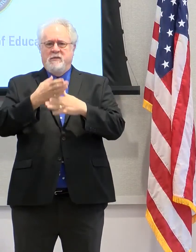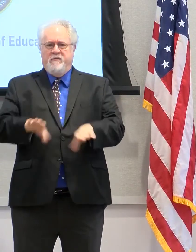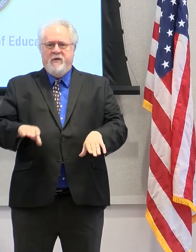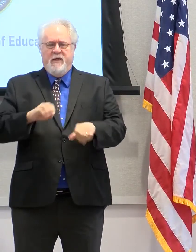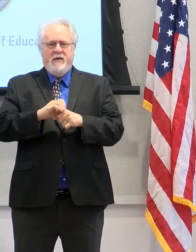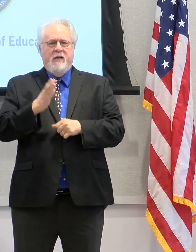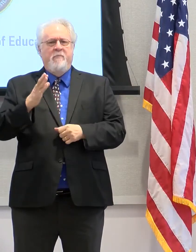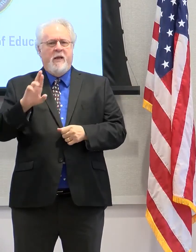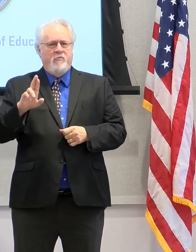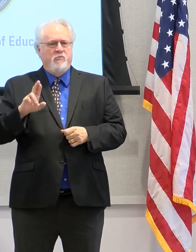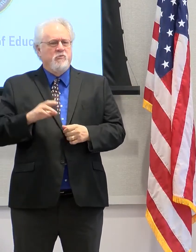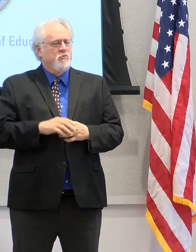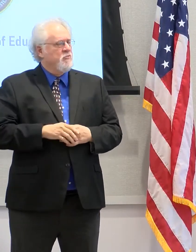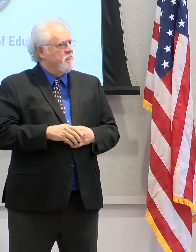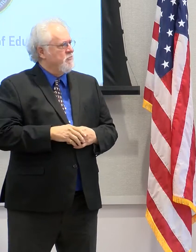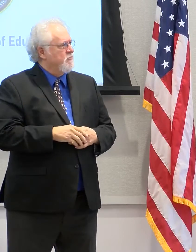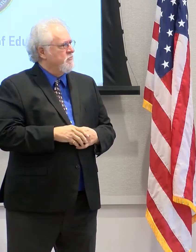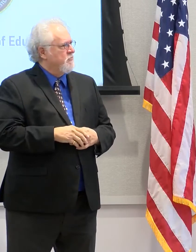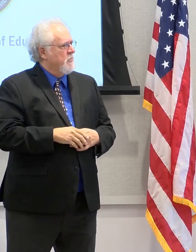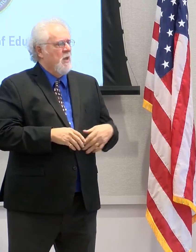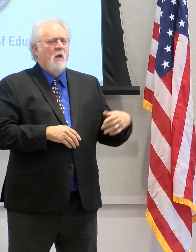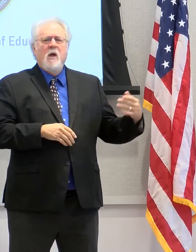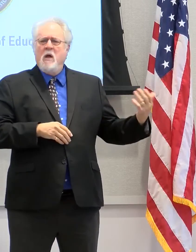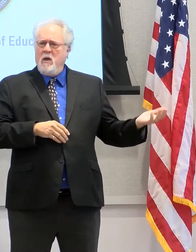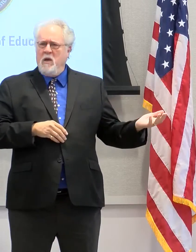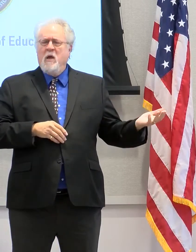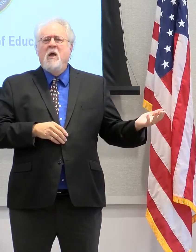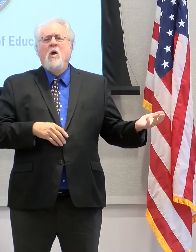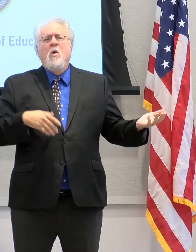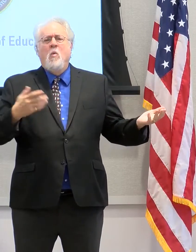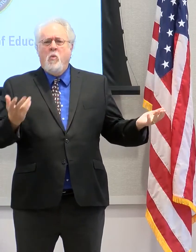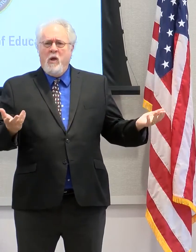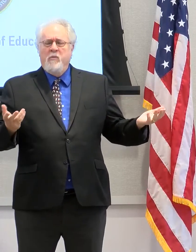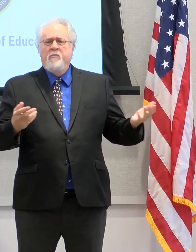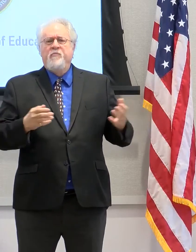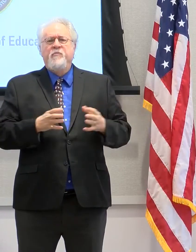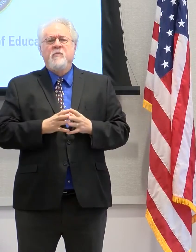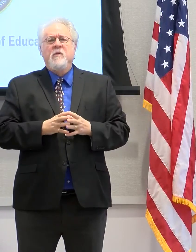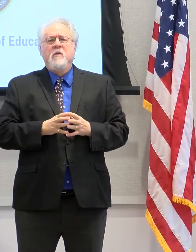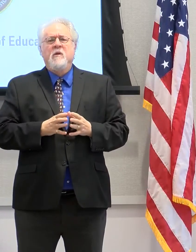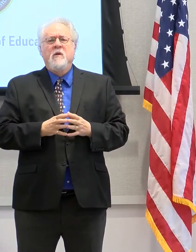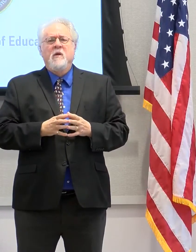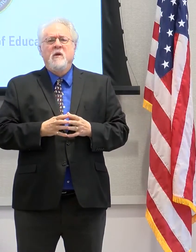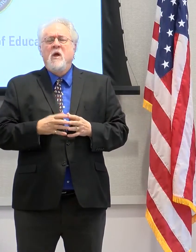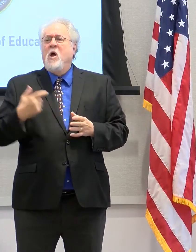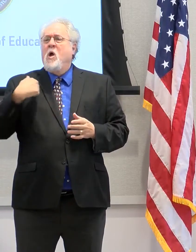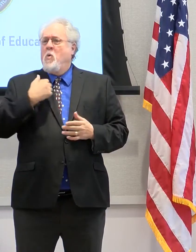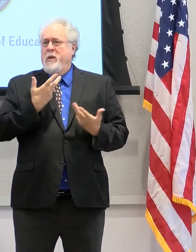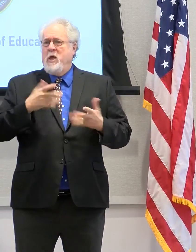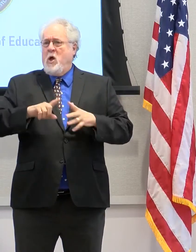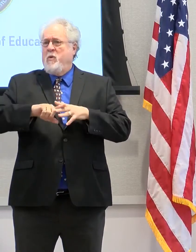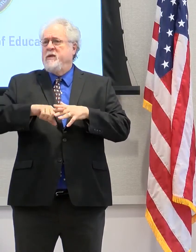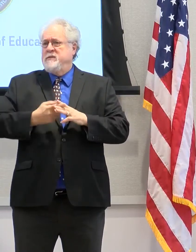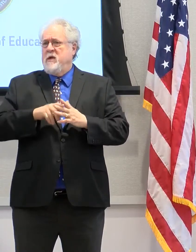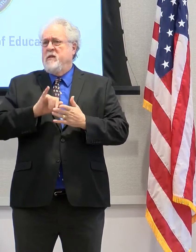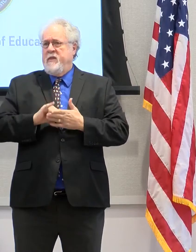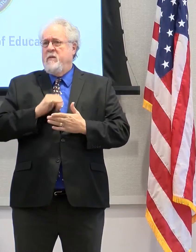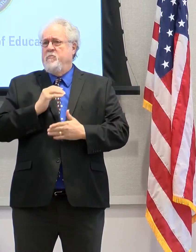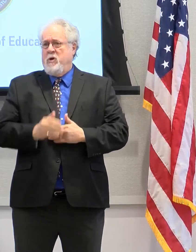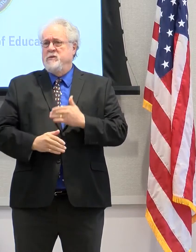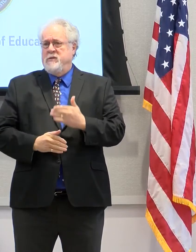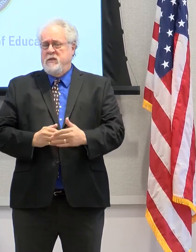of Baton Rouge? Yeah. Well, let me say that we are already starting that process.